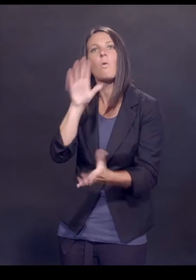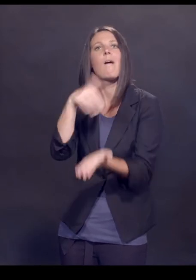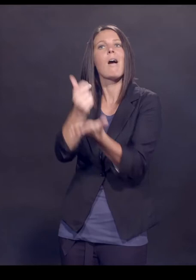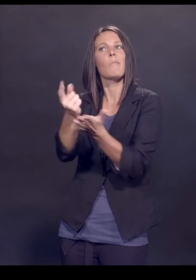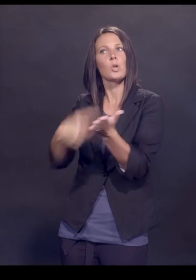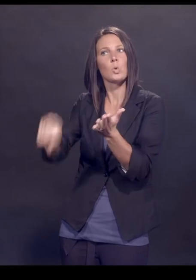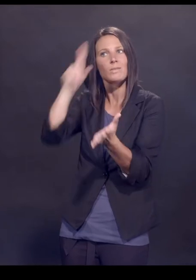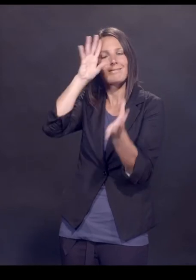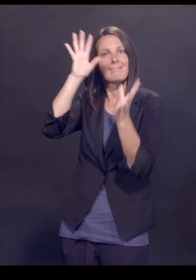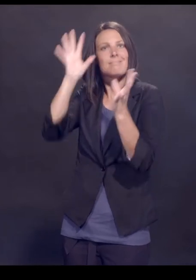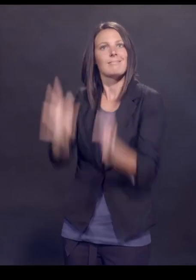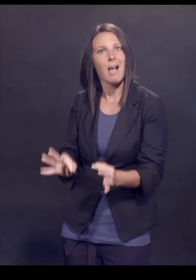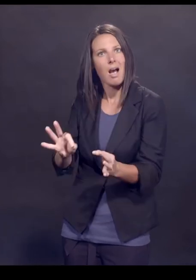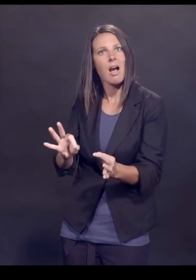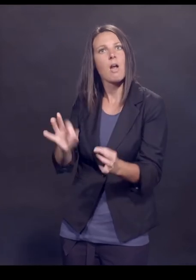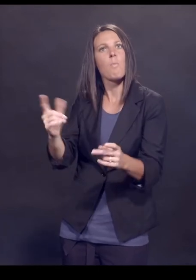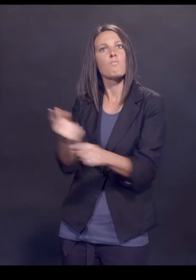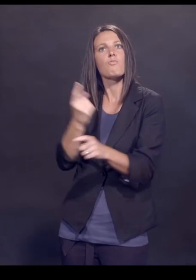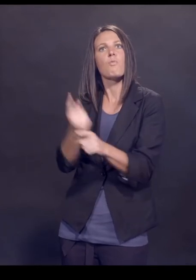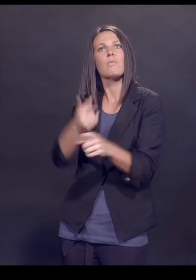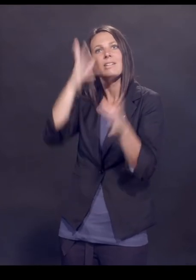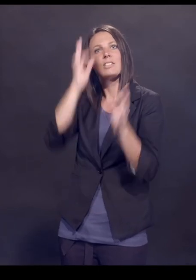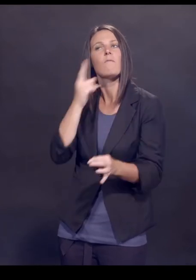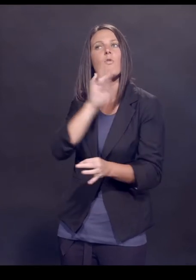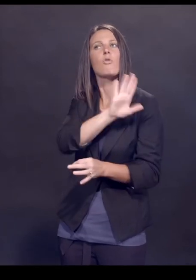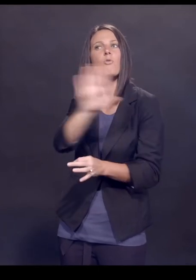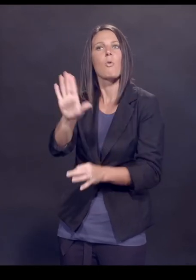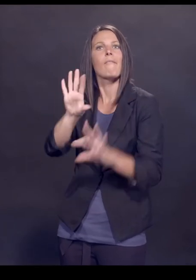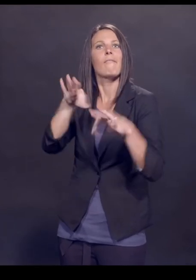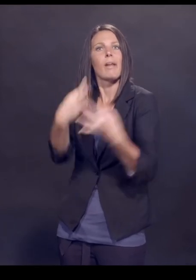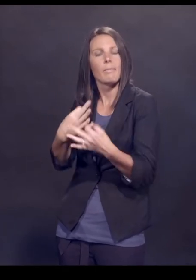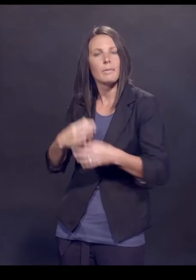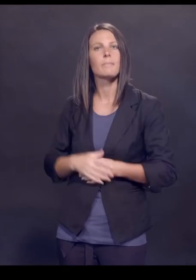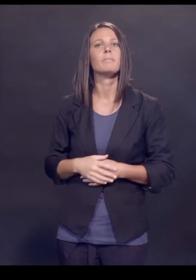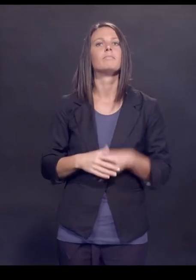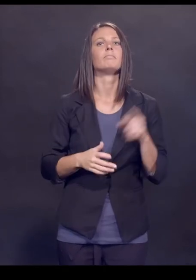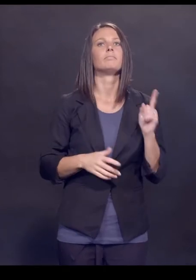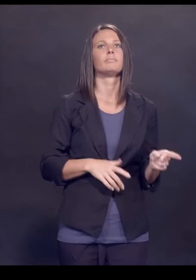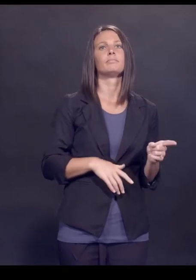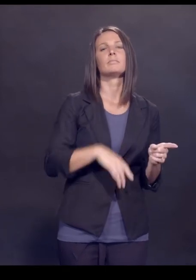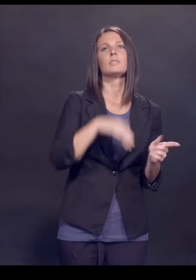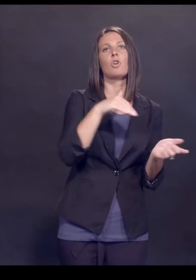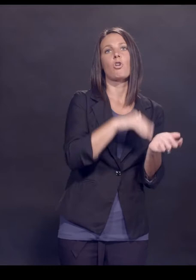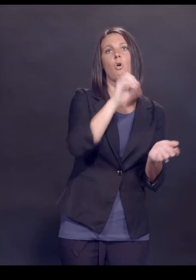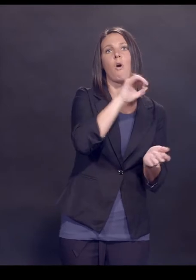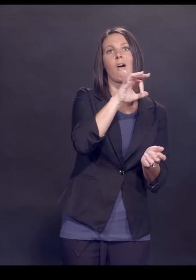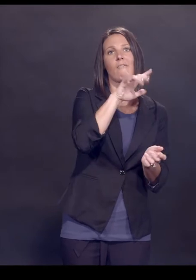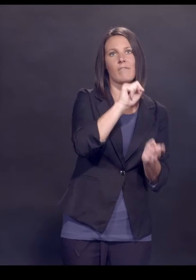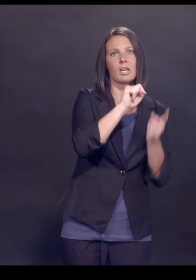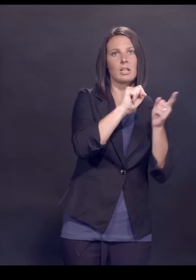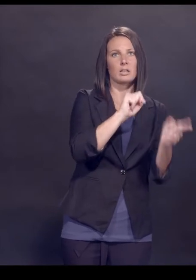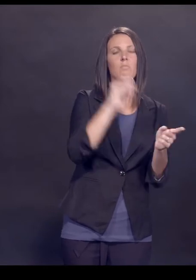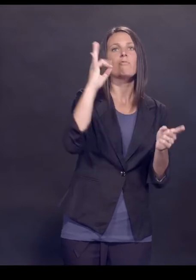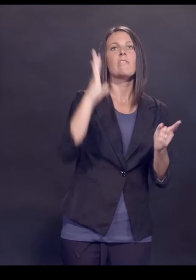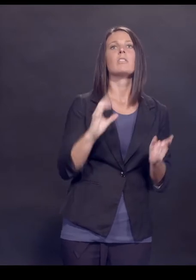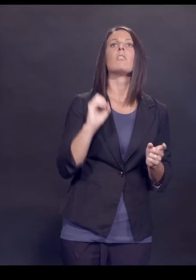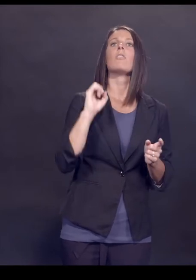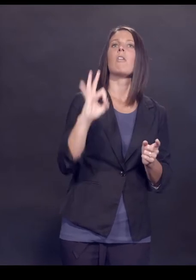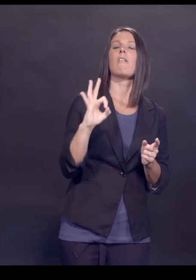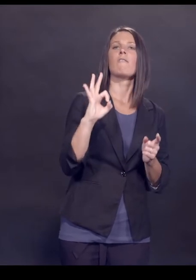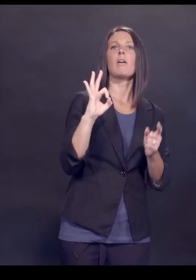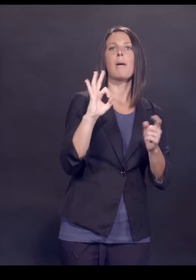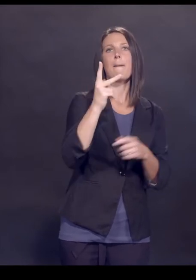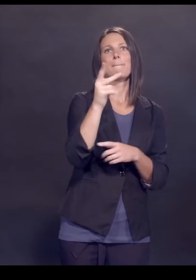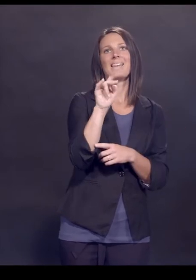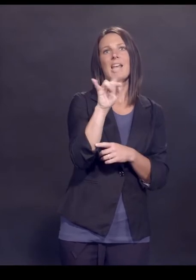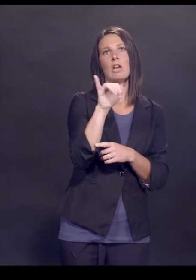Joining me today is Dr. Paul Offit. He's the Chief of Infectious Diseases and Professor of Pediatrics at the Children's